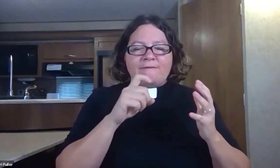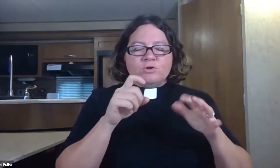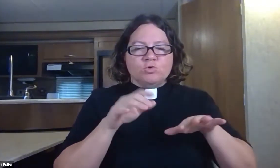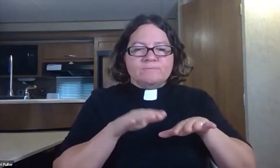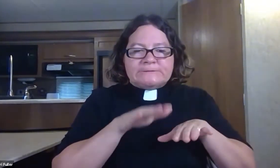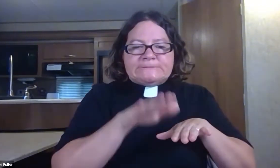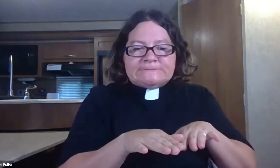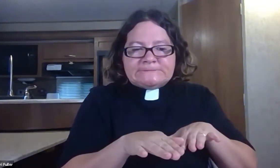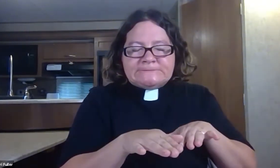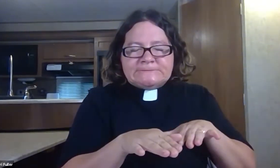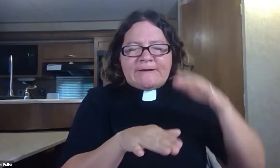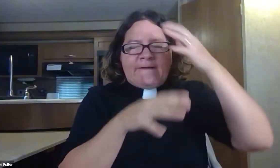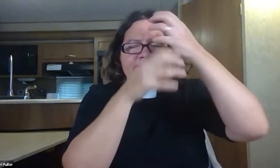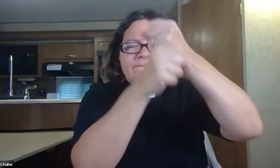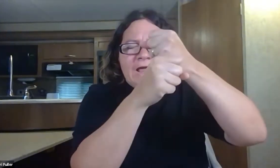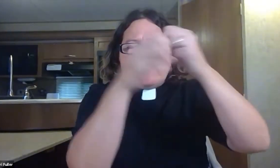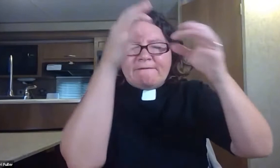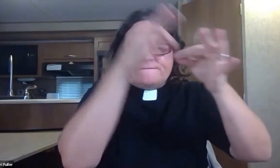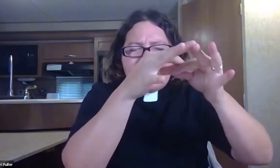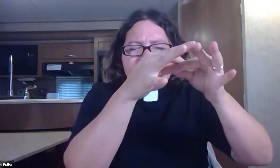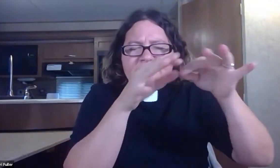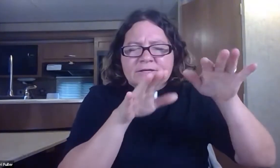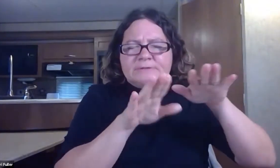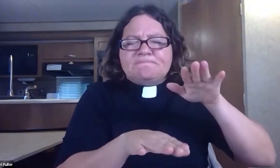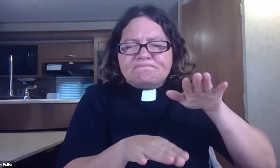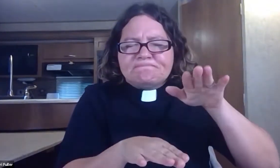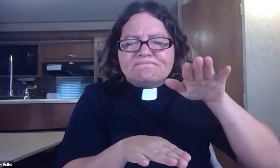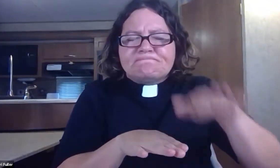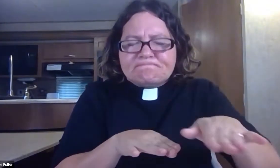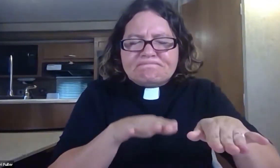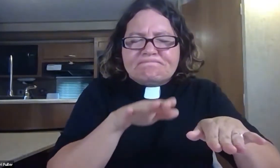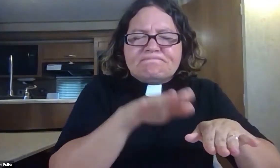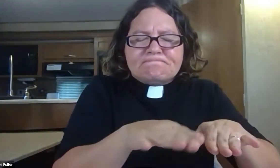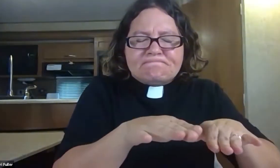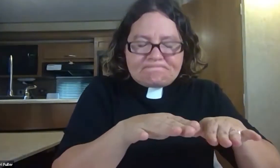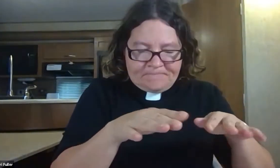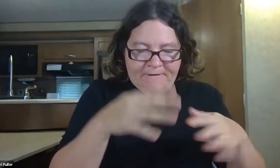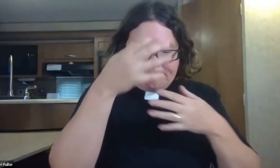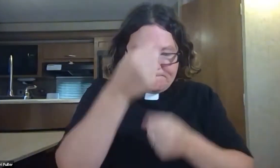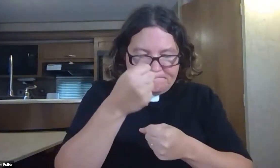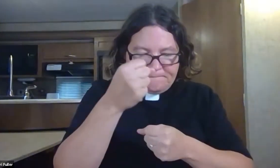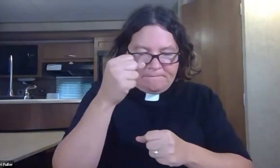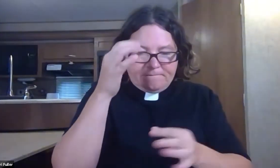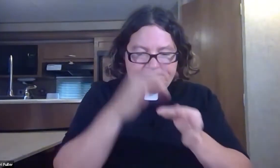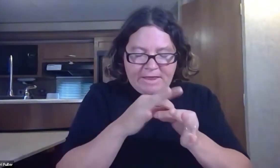so when we feel fear we employ faith. We take those steps